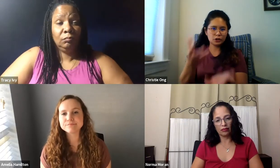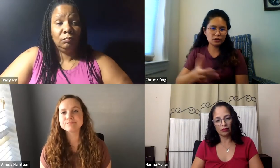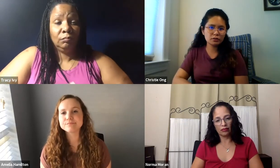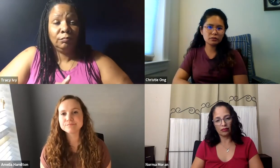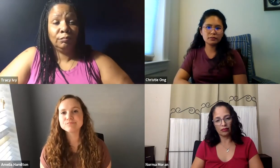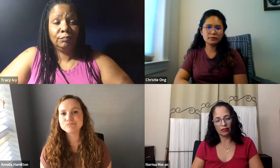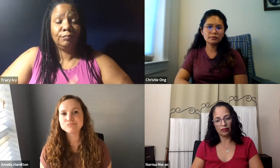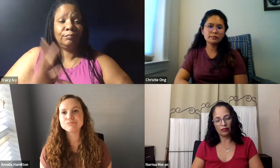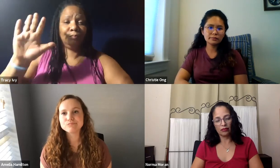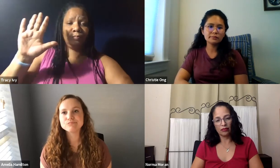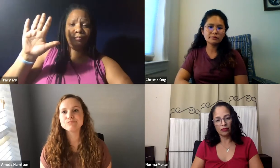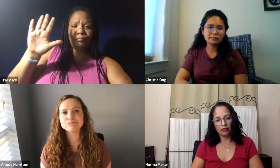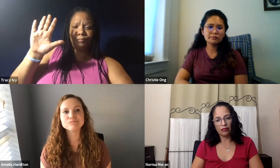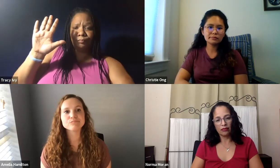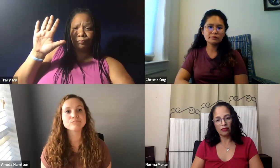in some way and share that information.